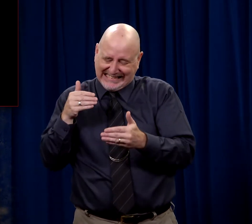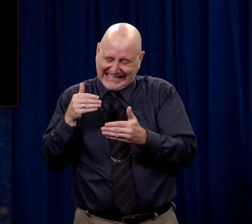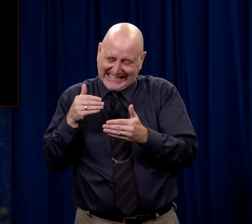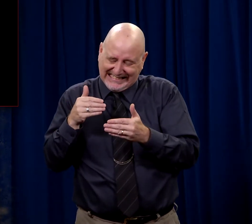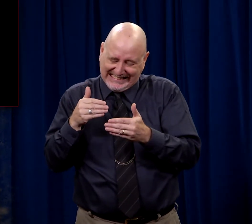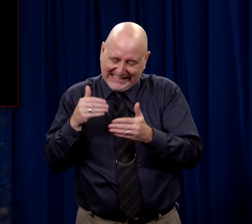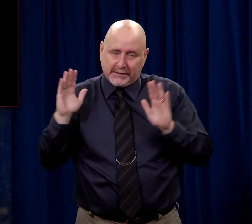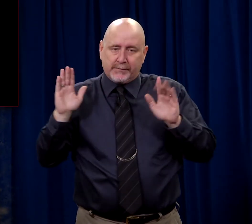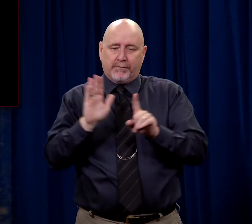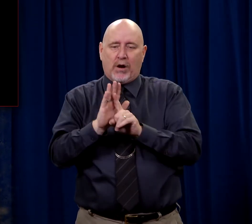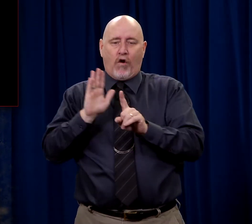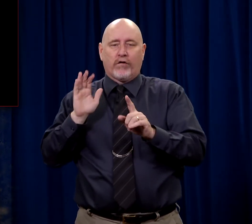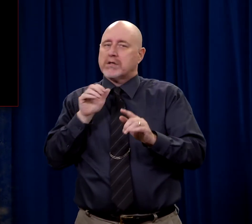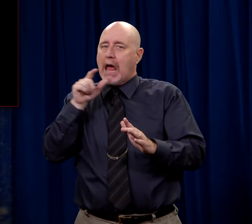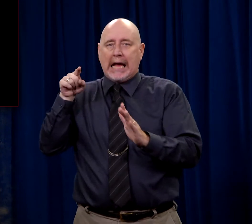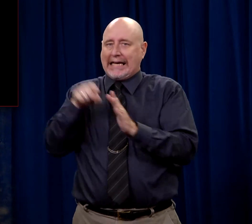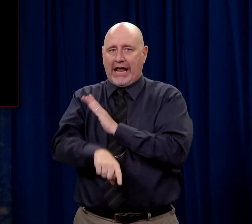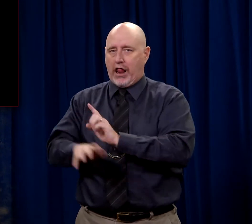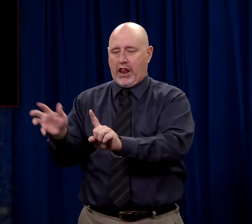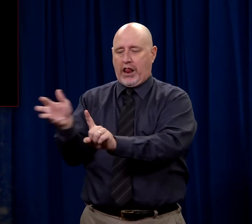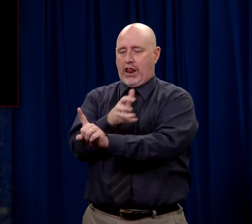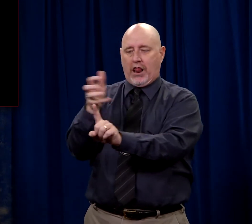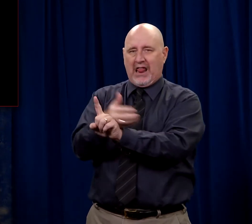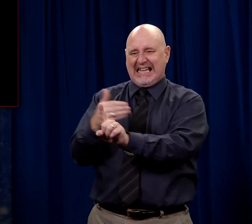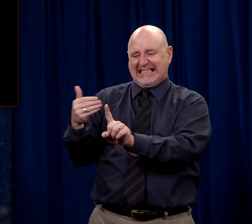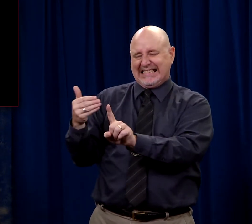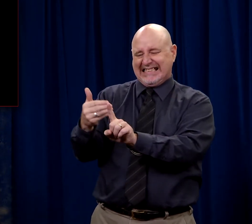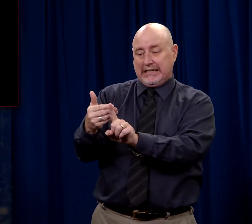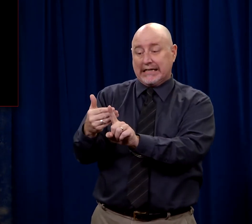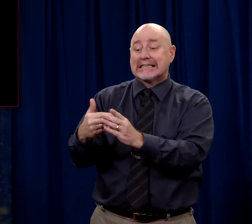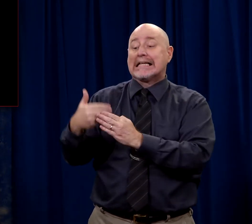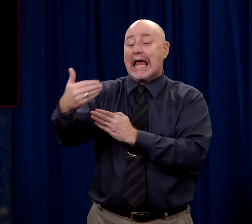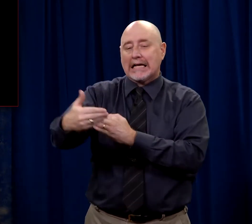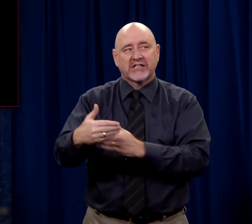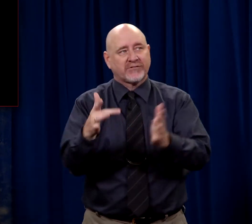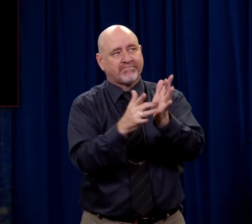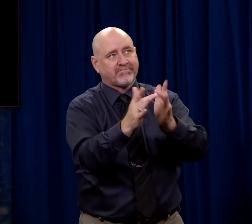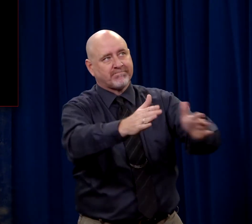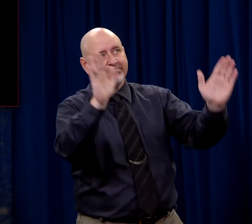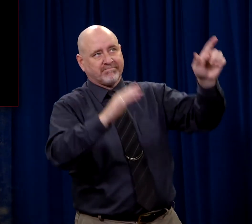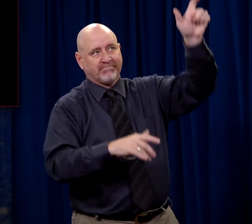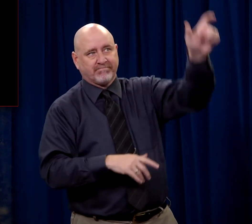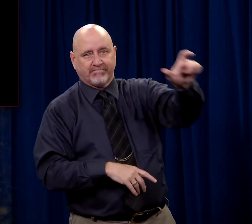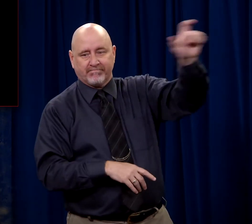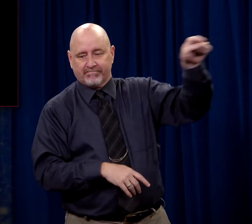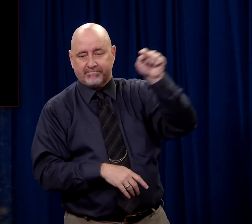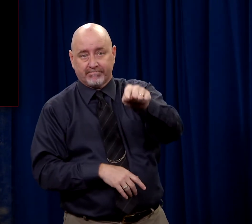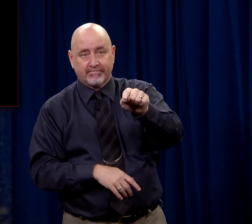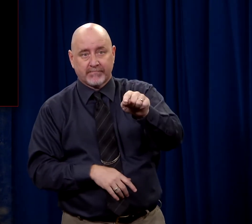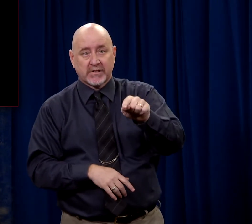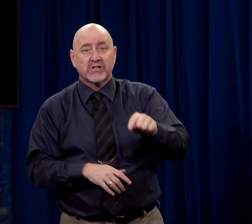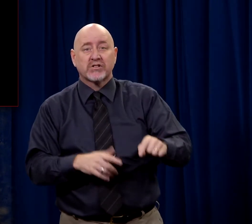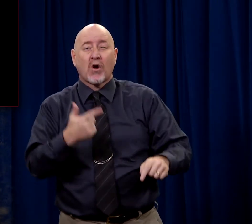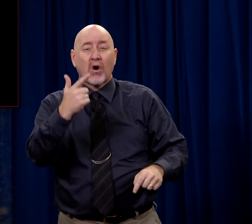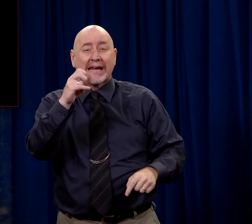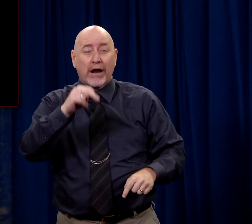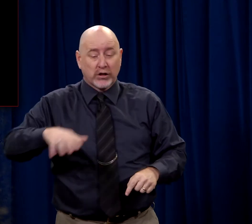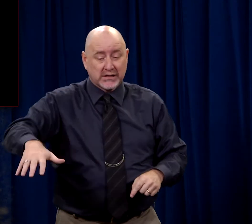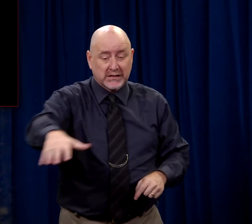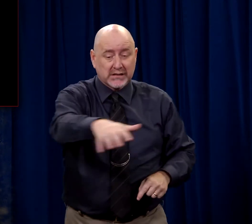right up to death without accomplishing it because that was reserved for the cross. The whole garrison